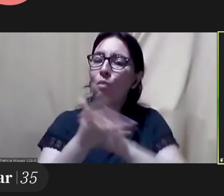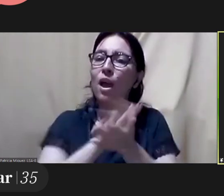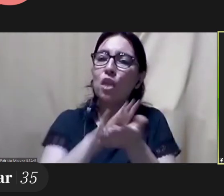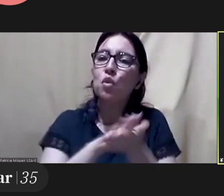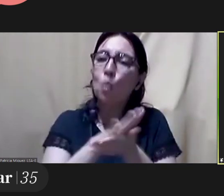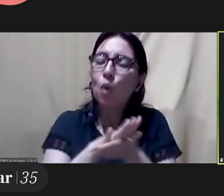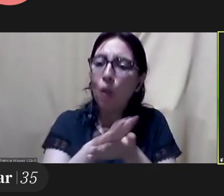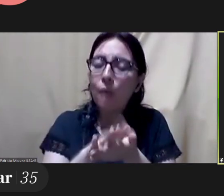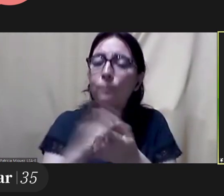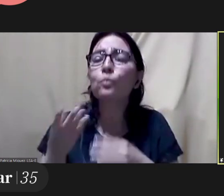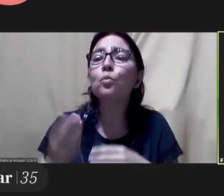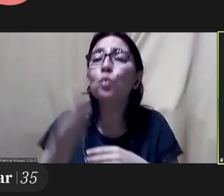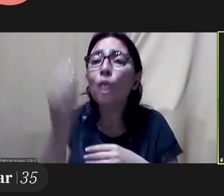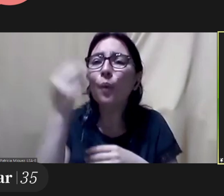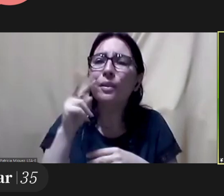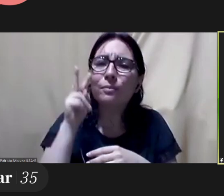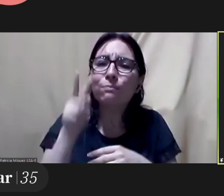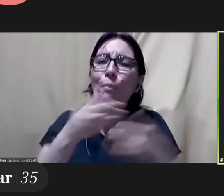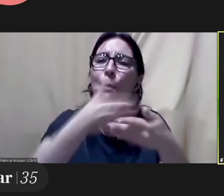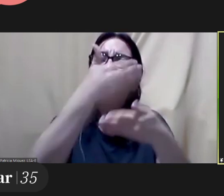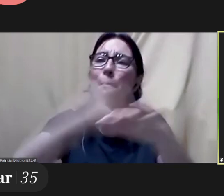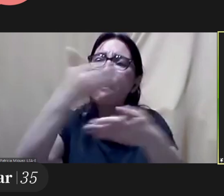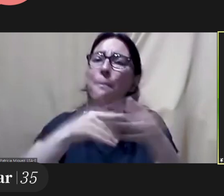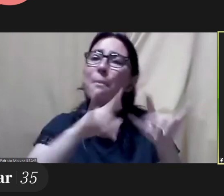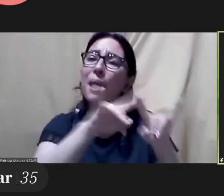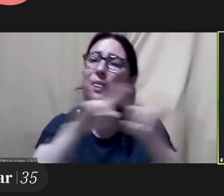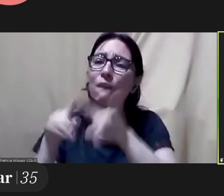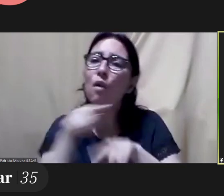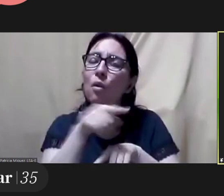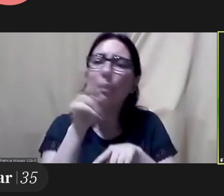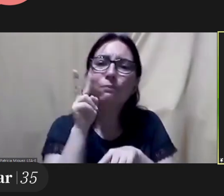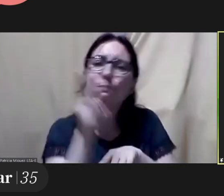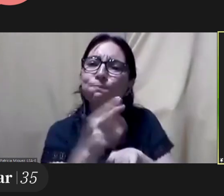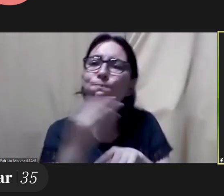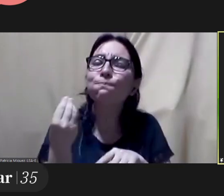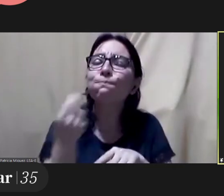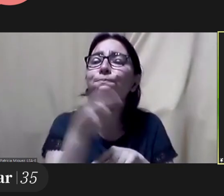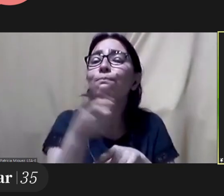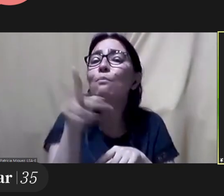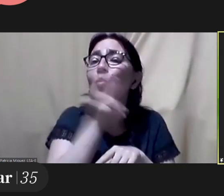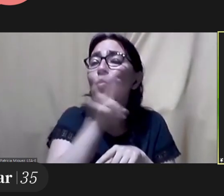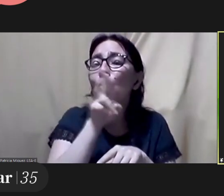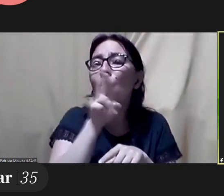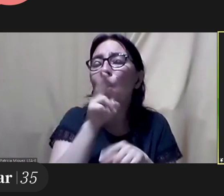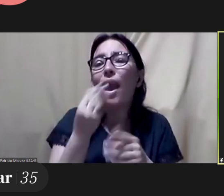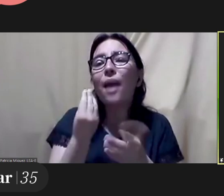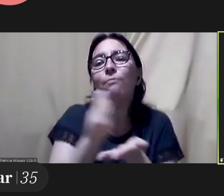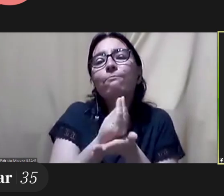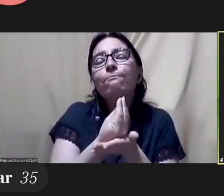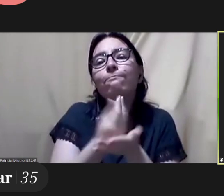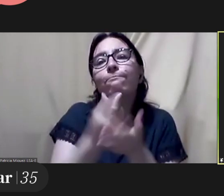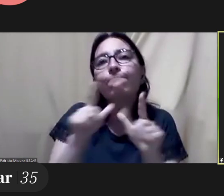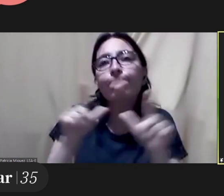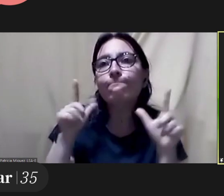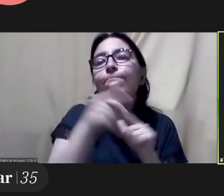gaps. Because many times what we see through platforms are representations of the women, of the